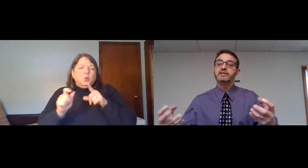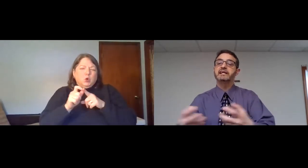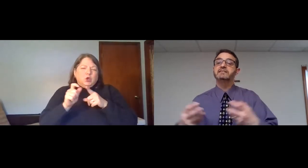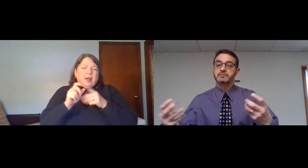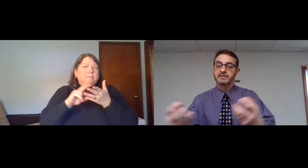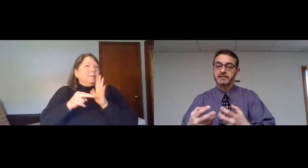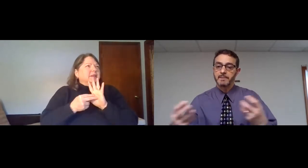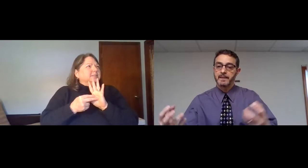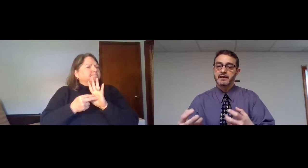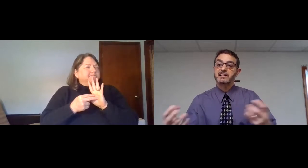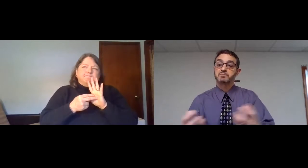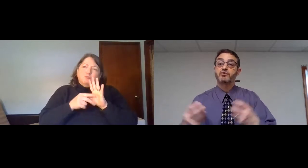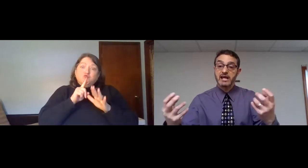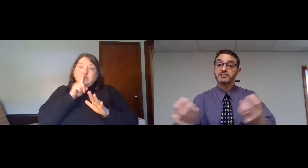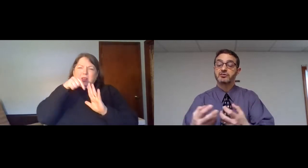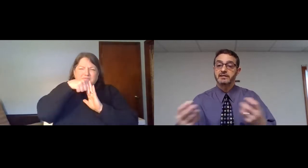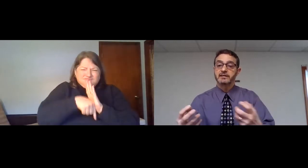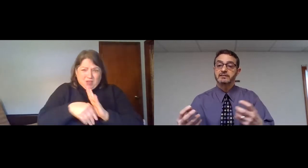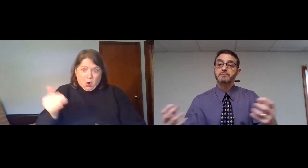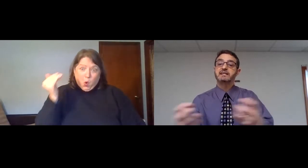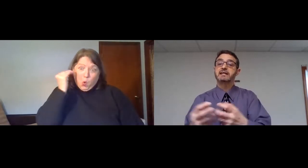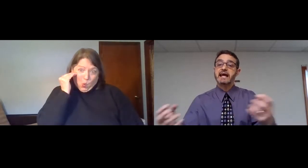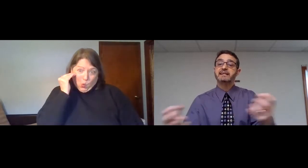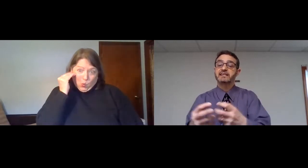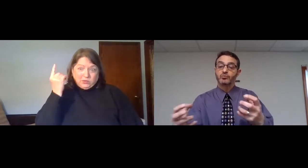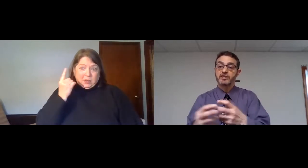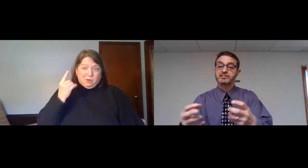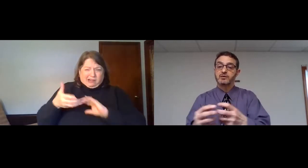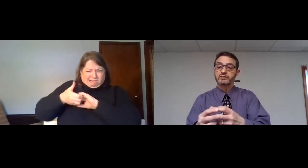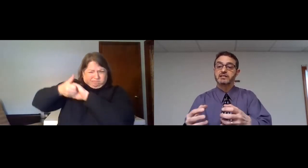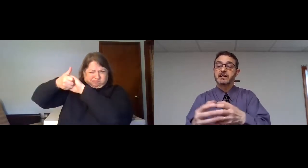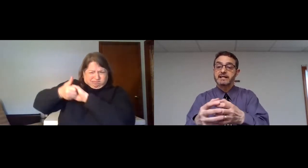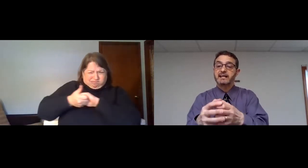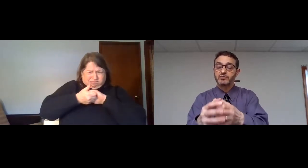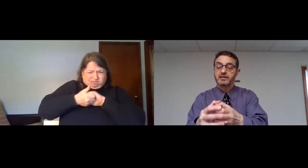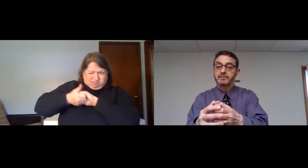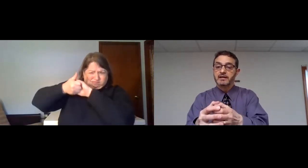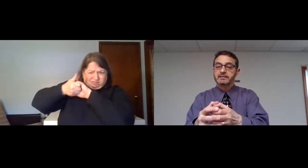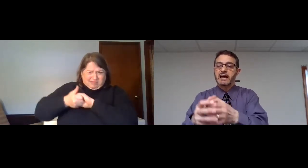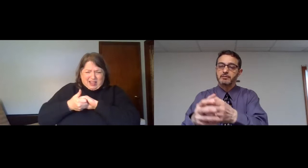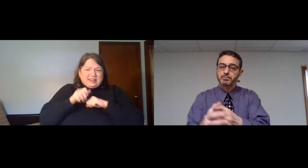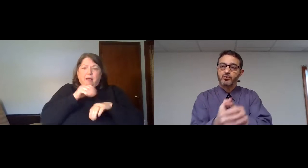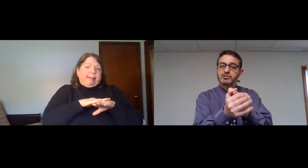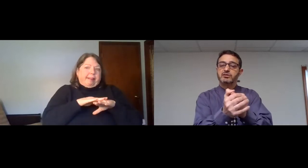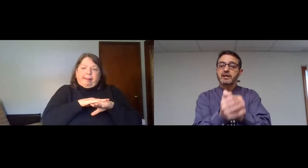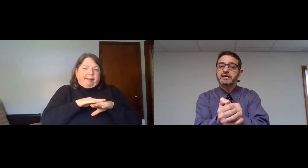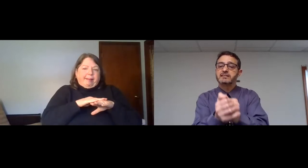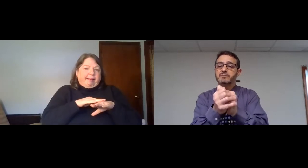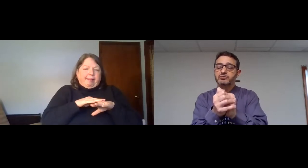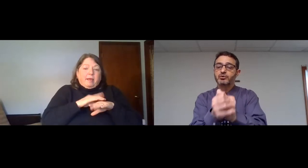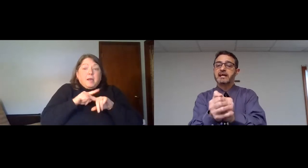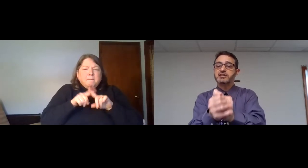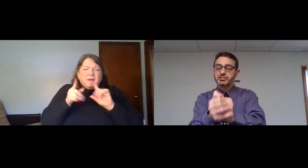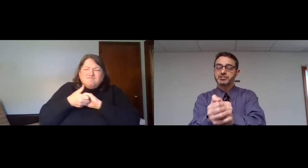someone intimately, experientially, to be connected with someone, to connect with them, to have a personal,